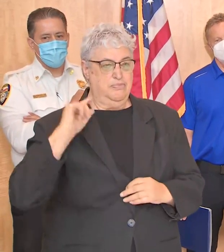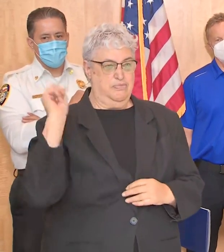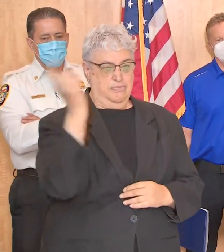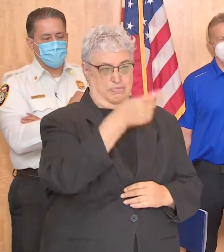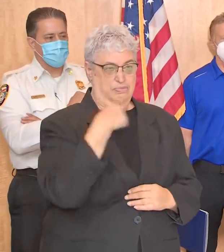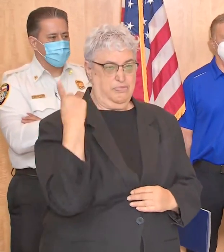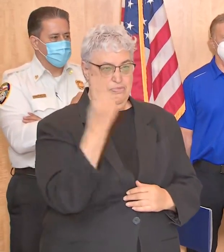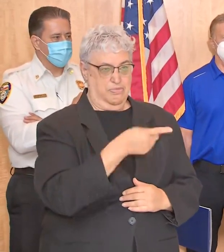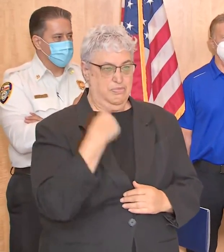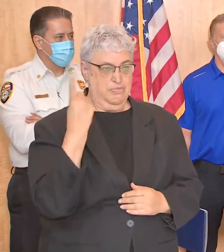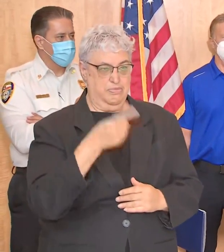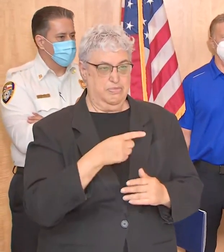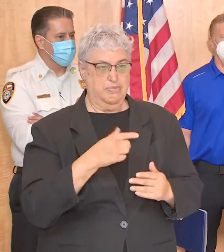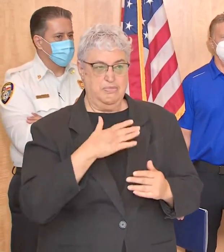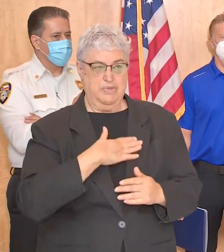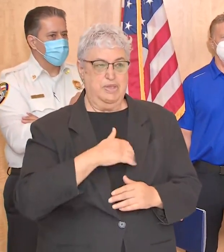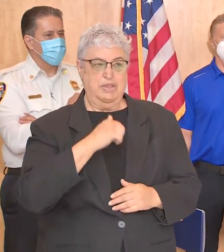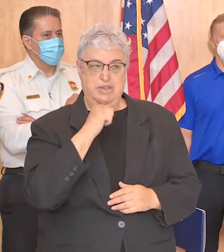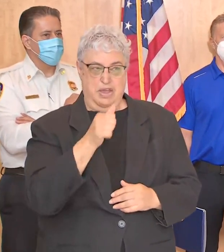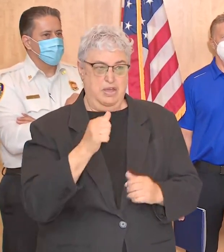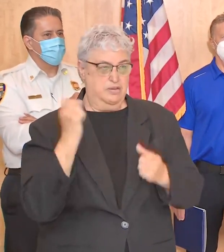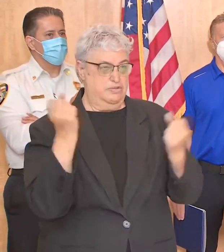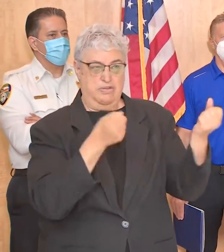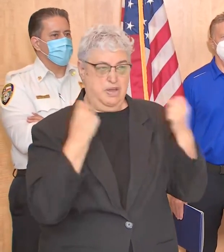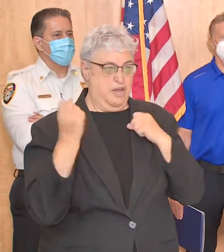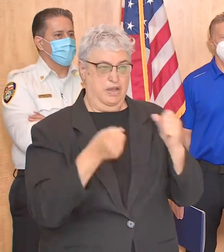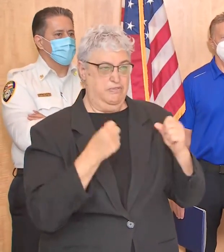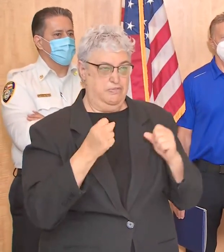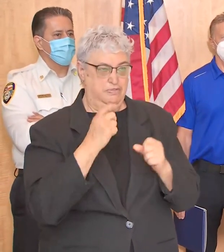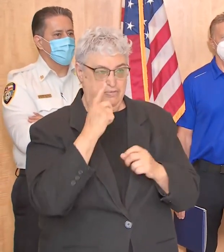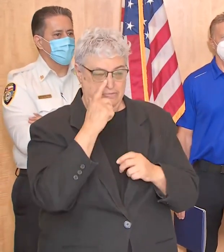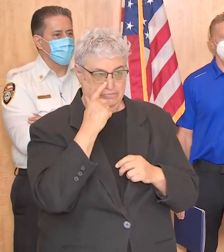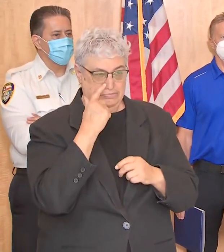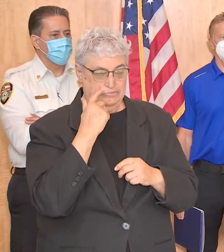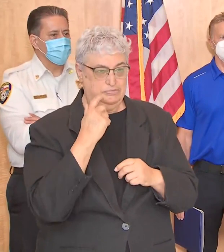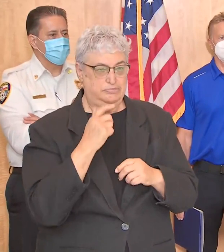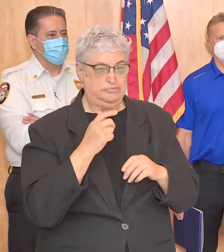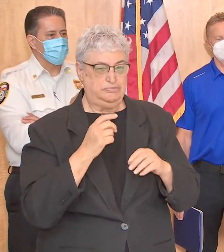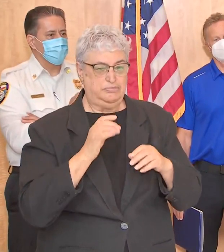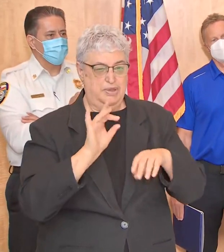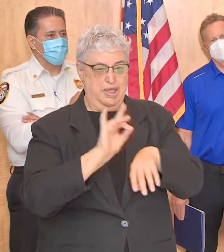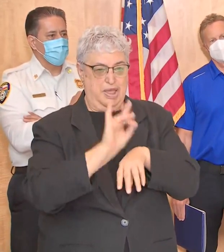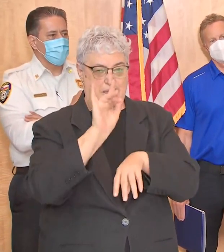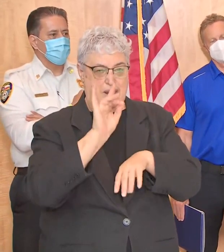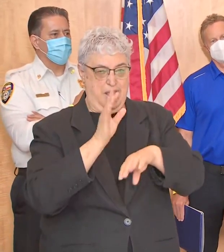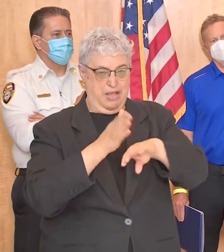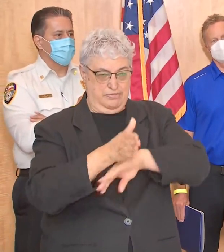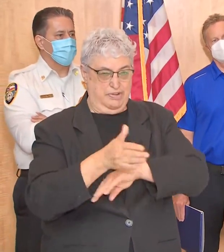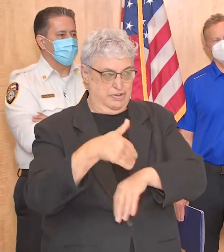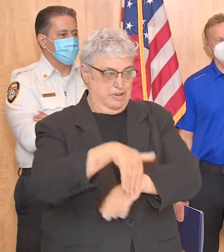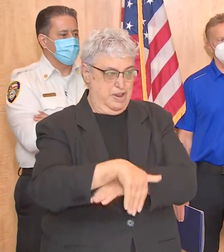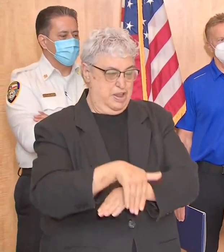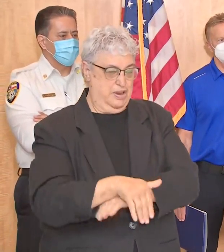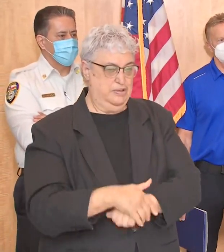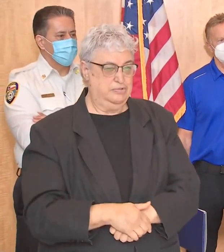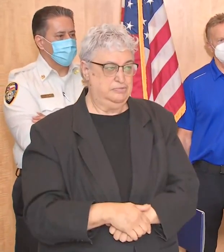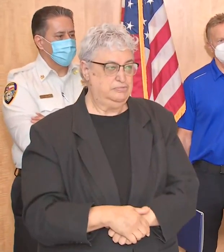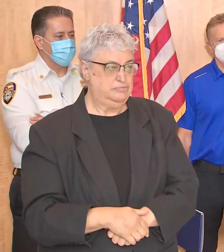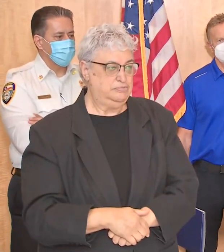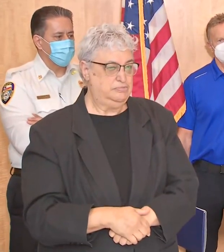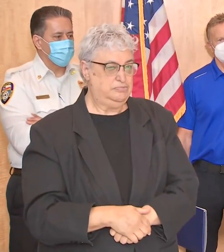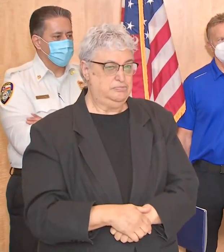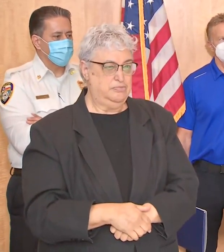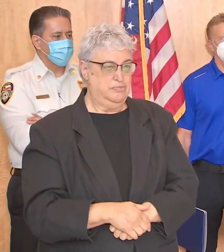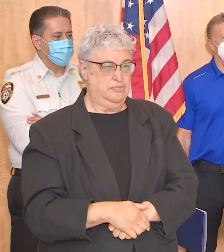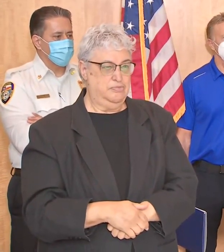and to be off the road by by 8 p.m. now there are a number of things that that we are already doing to